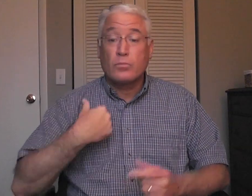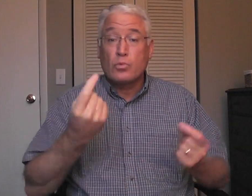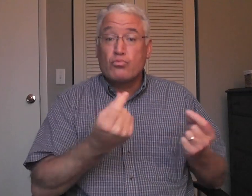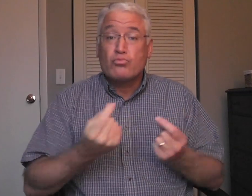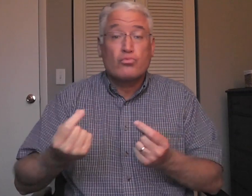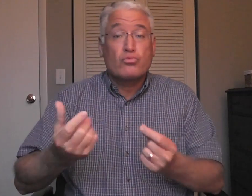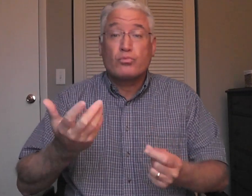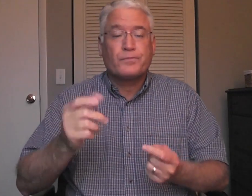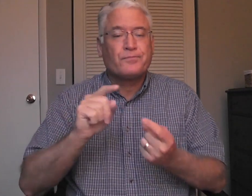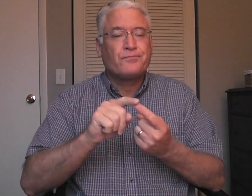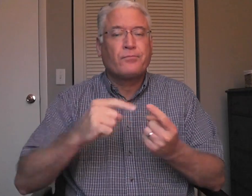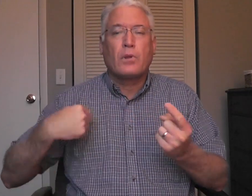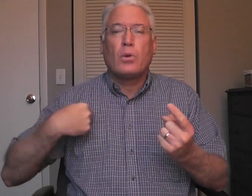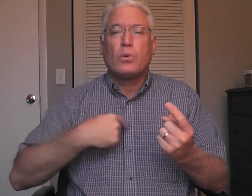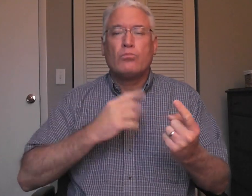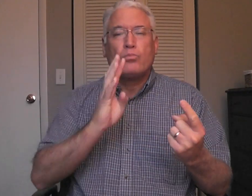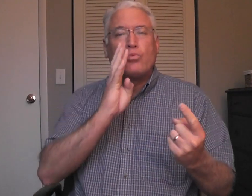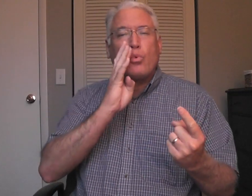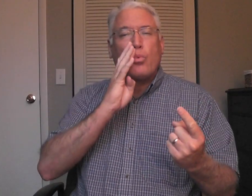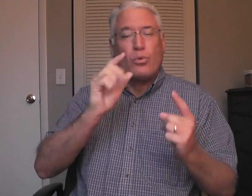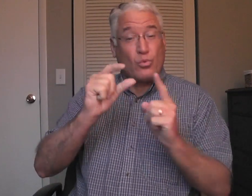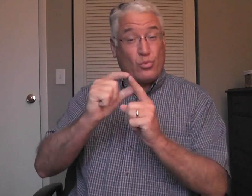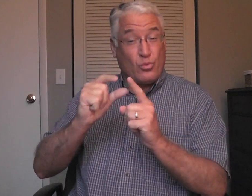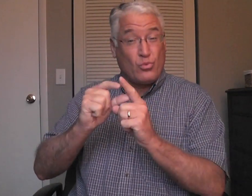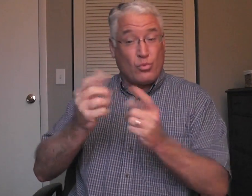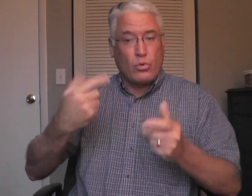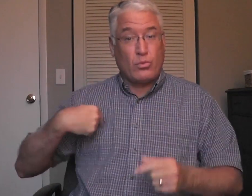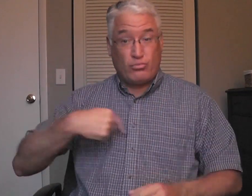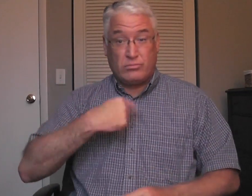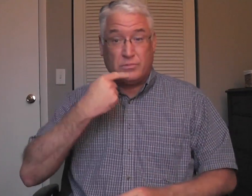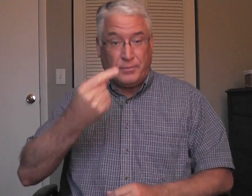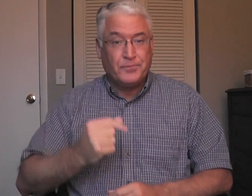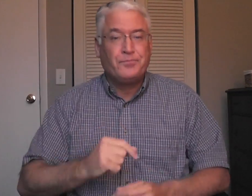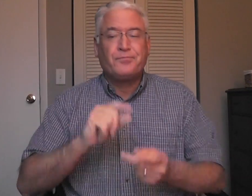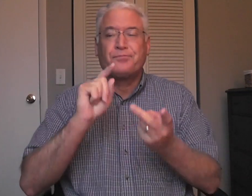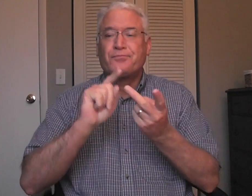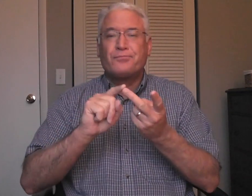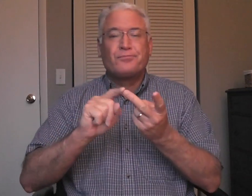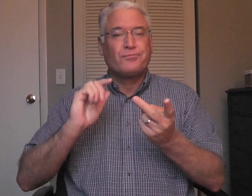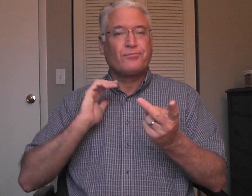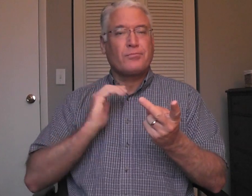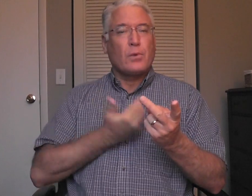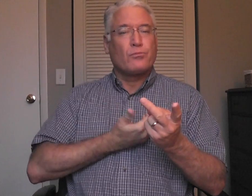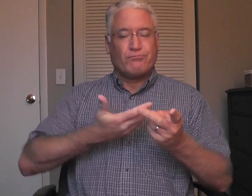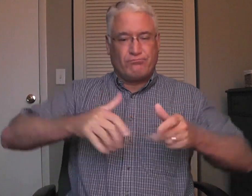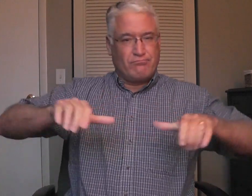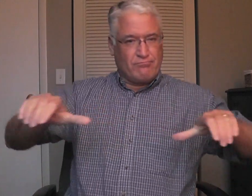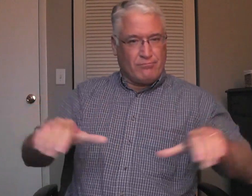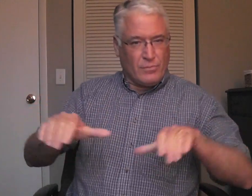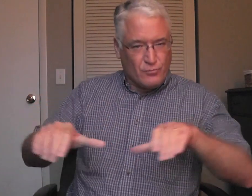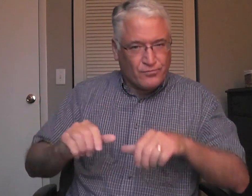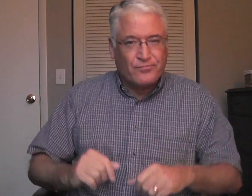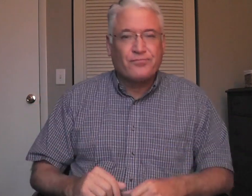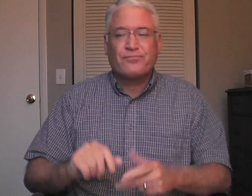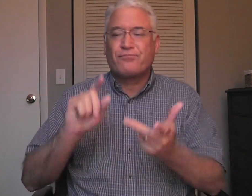What do we do? Well, we talk. We say words. We also have action.